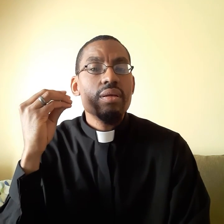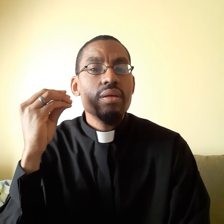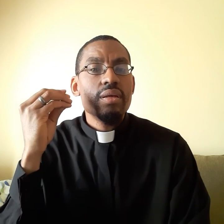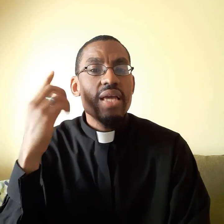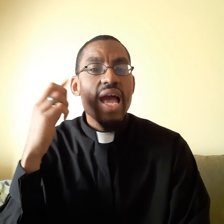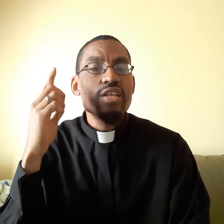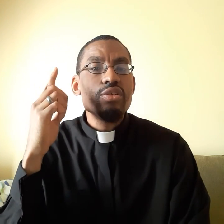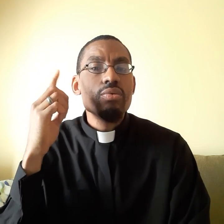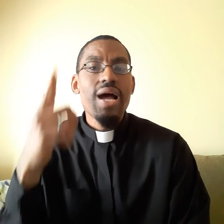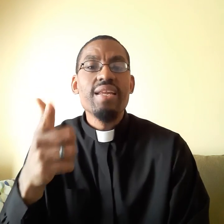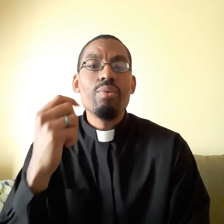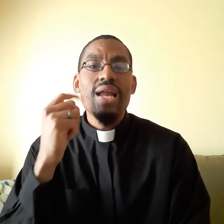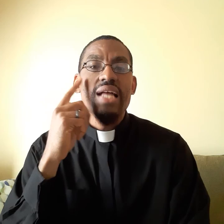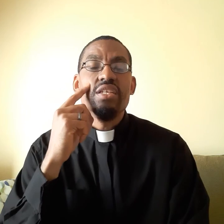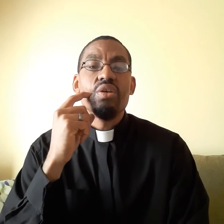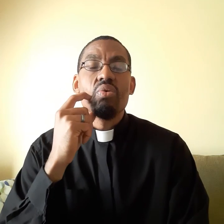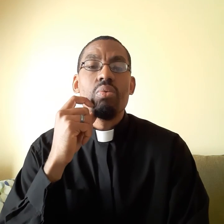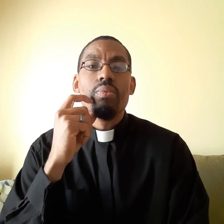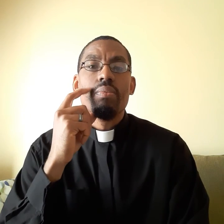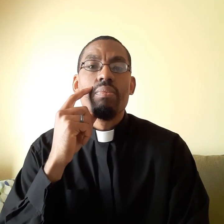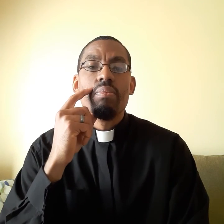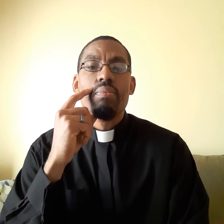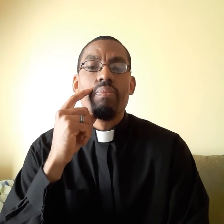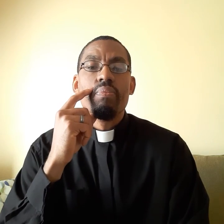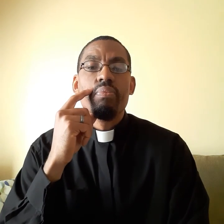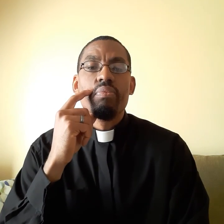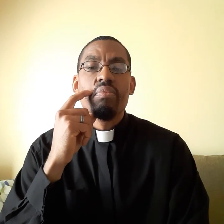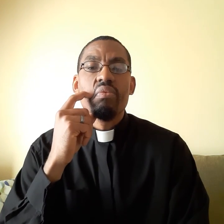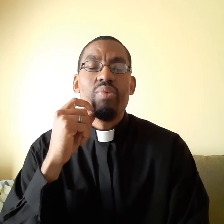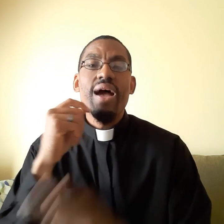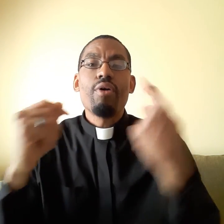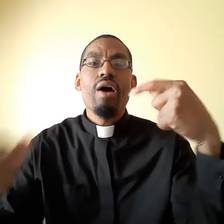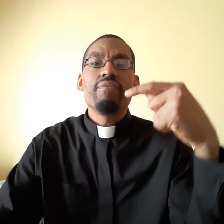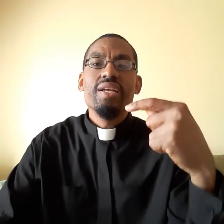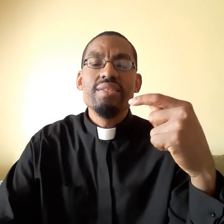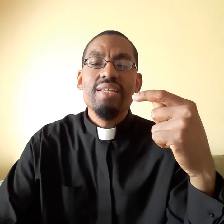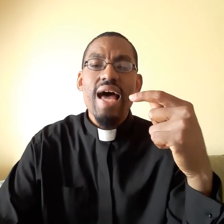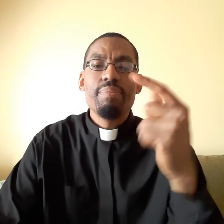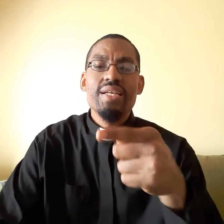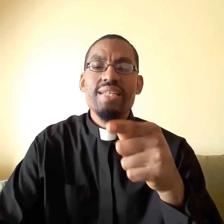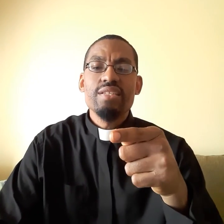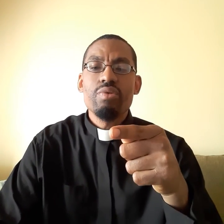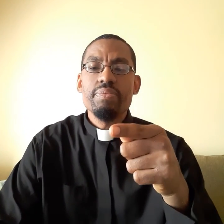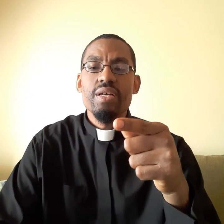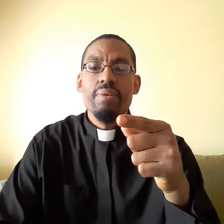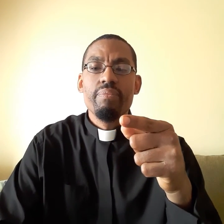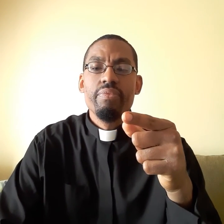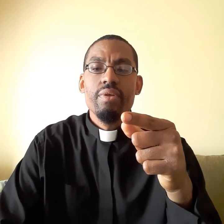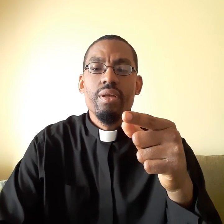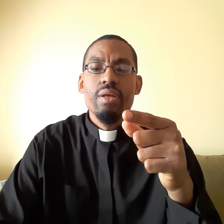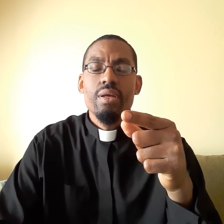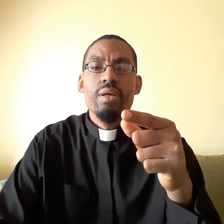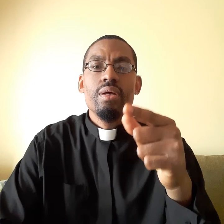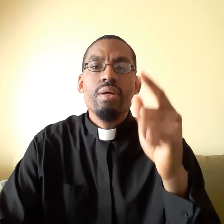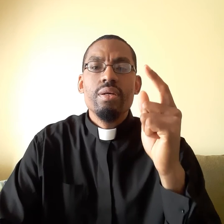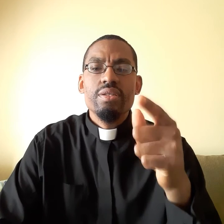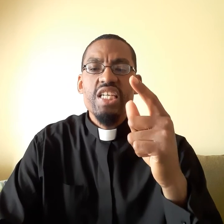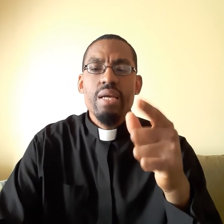he hears you and he will answer you we have confidence in that because that's scripture James